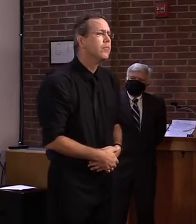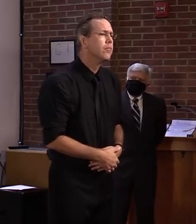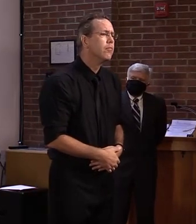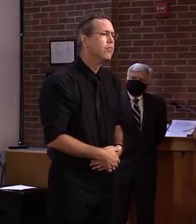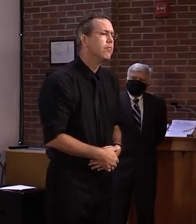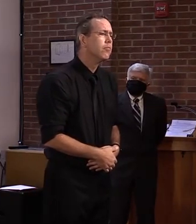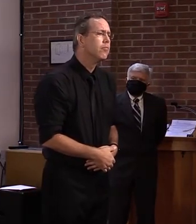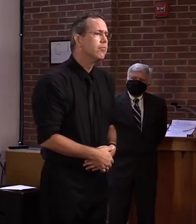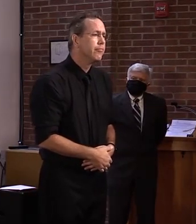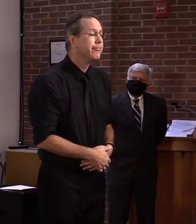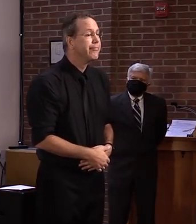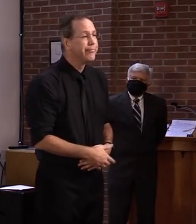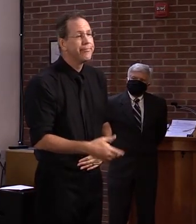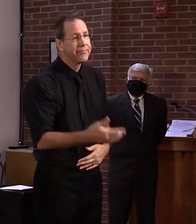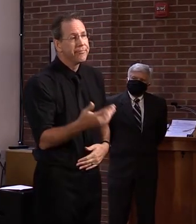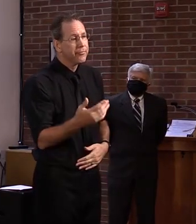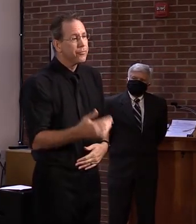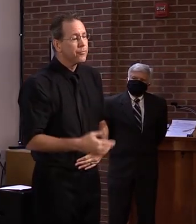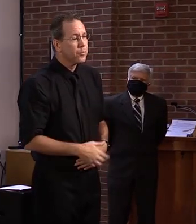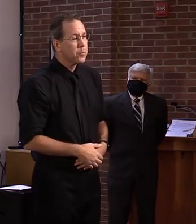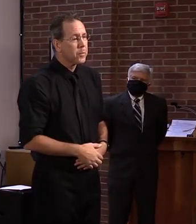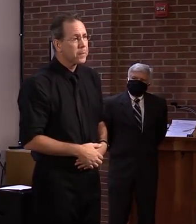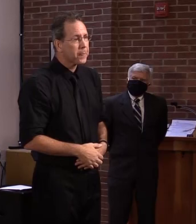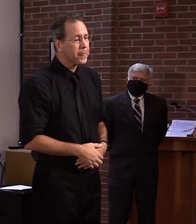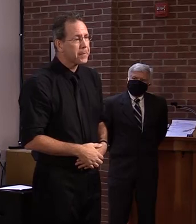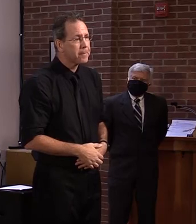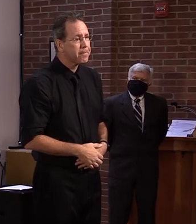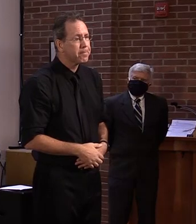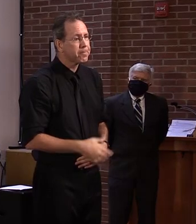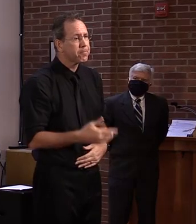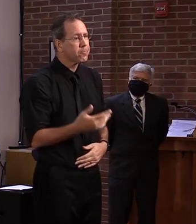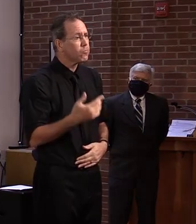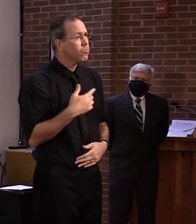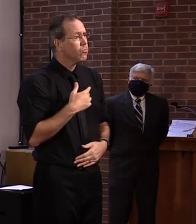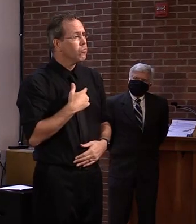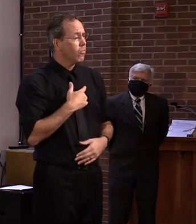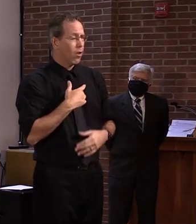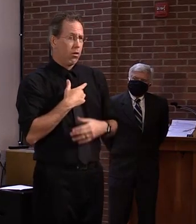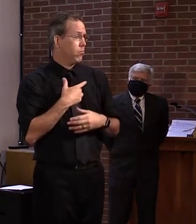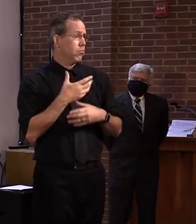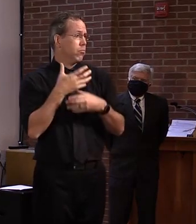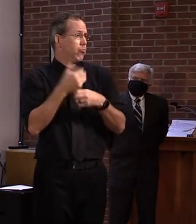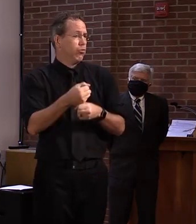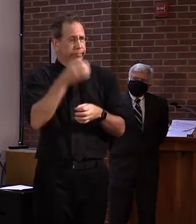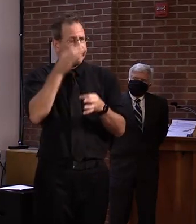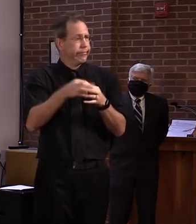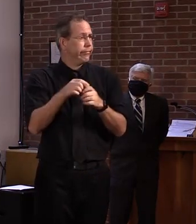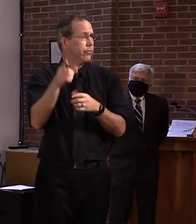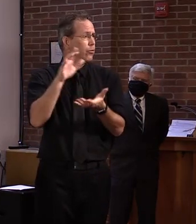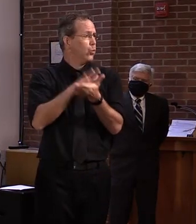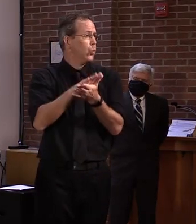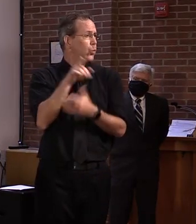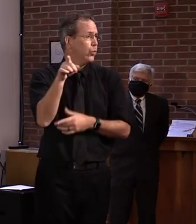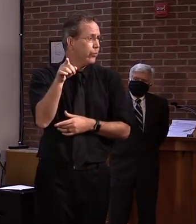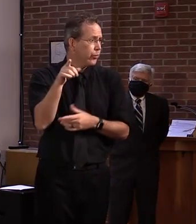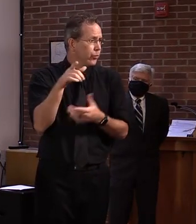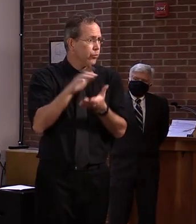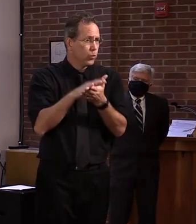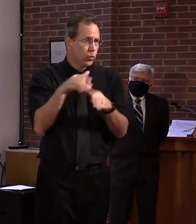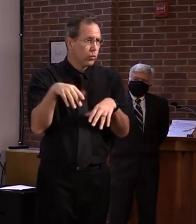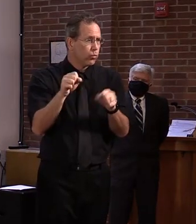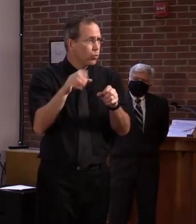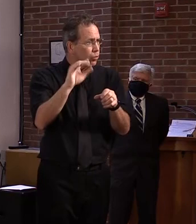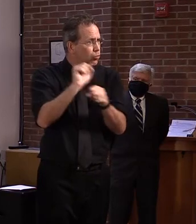Yeah, I, as the governor mentioned, I think, you we feel fairly confident with the, the K-12, all the environment that we have, you know, strong regulatory